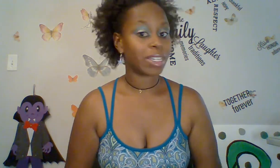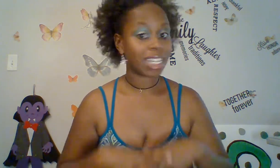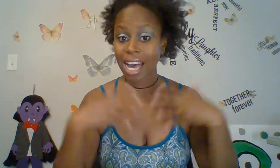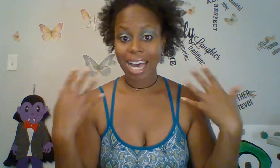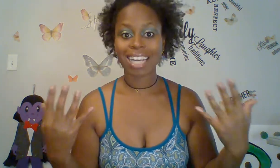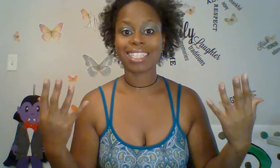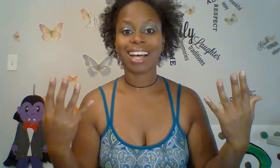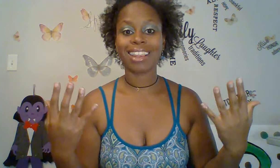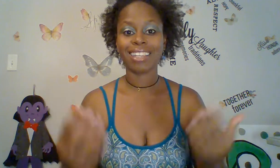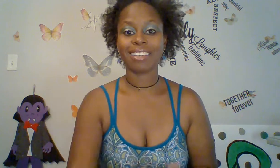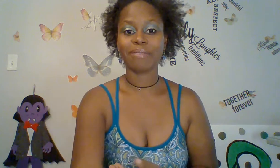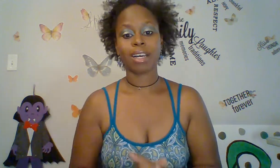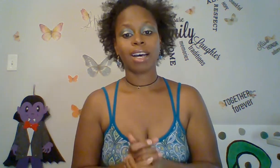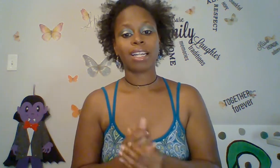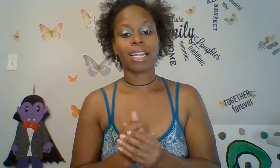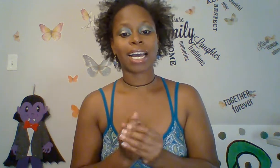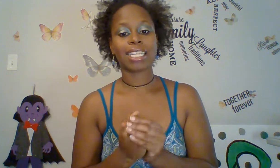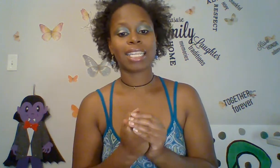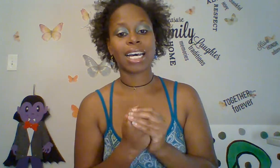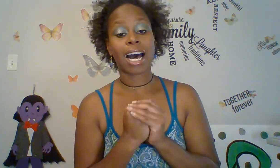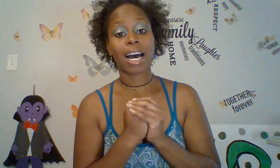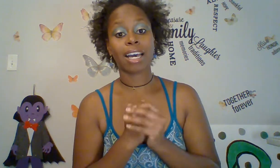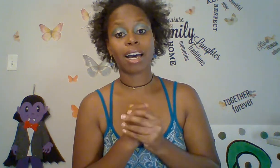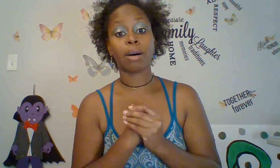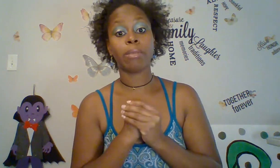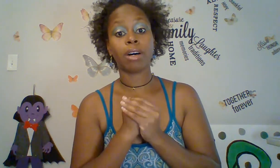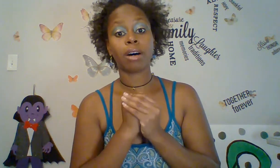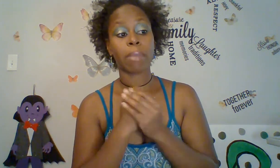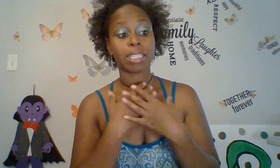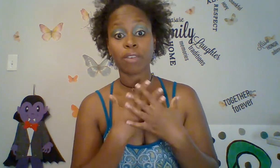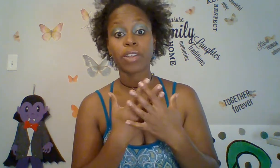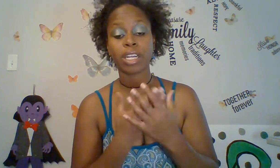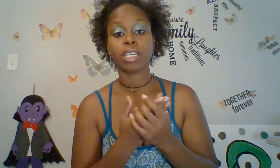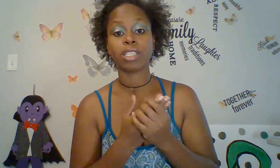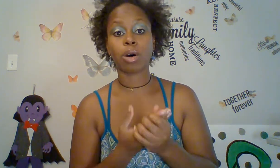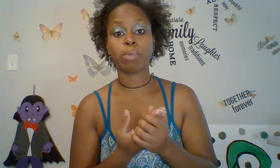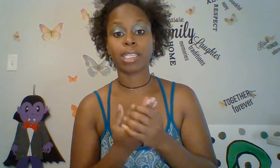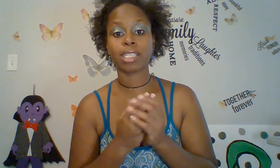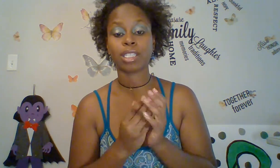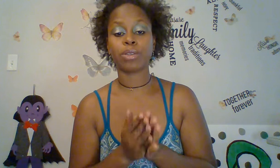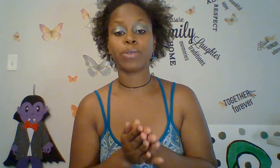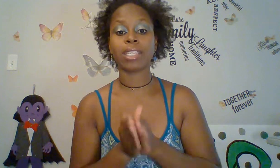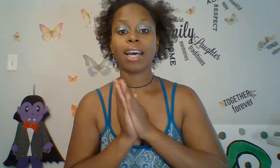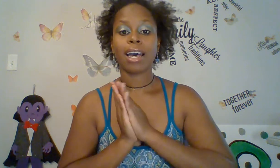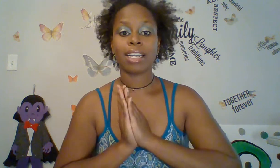ASL. So, like I said, I am myself learning. So, please excuse any